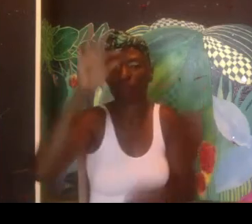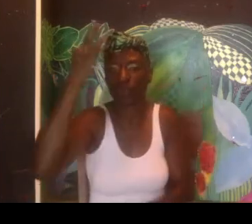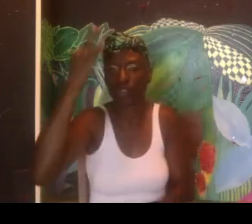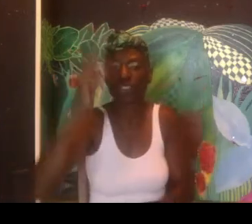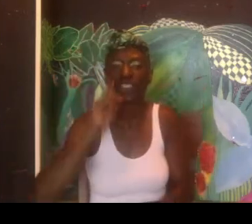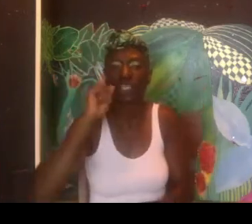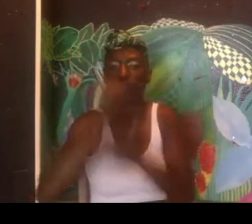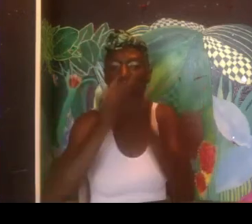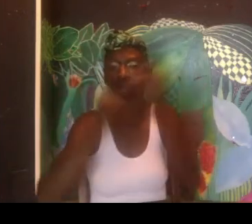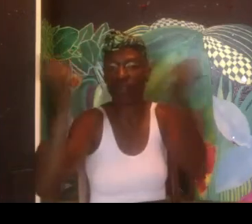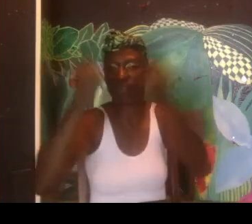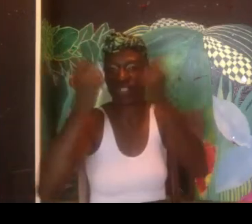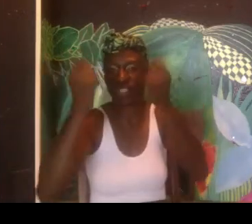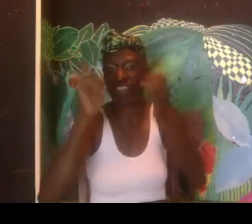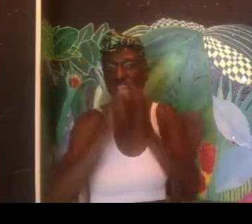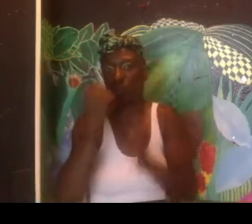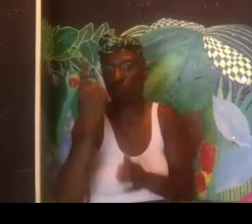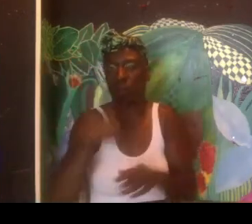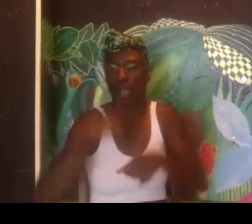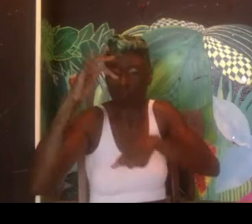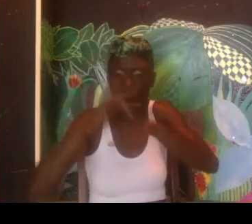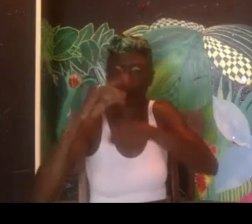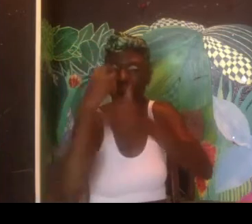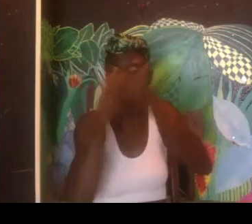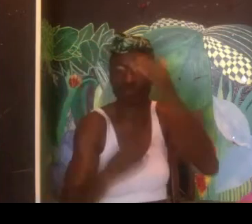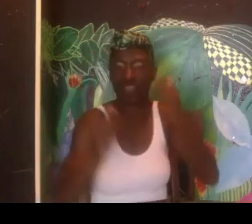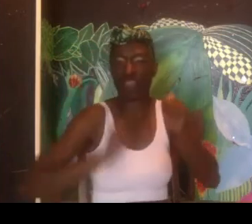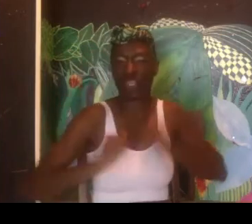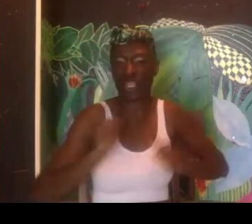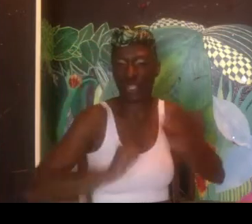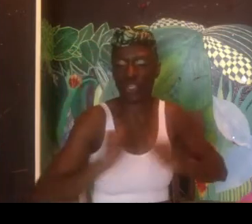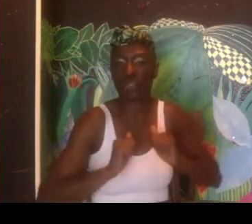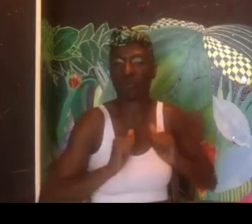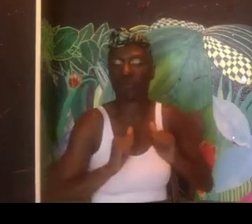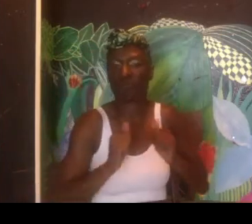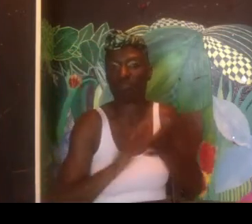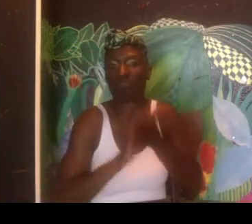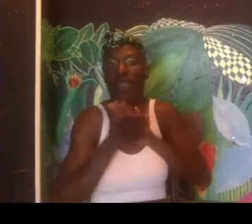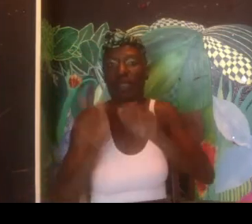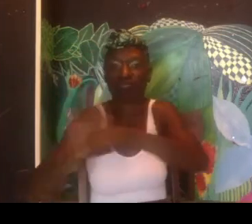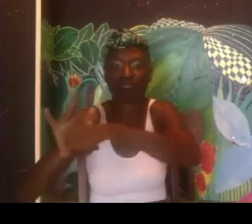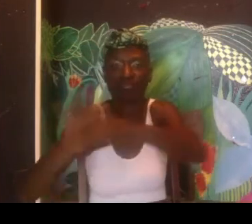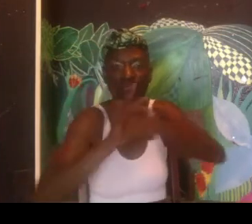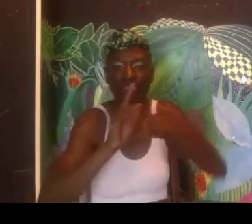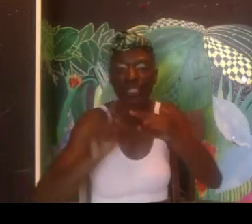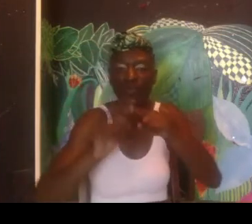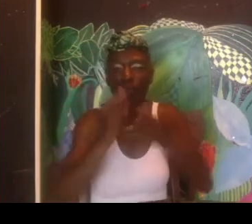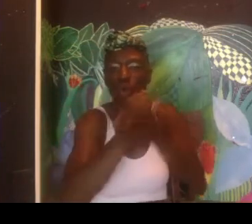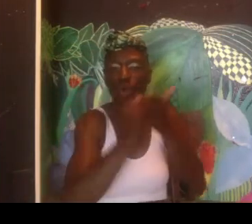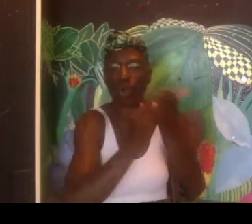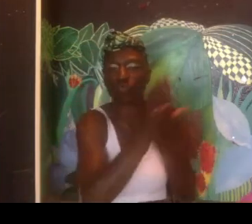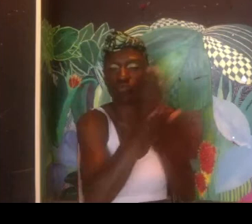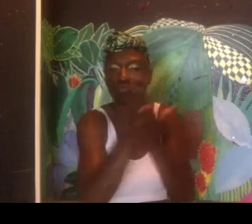And we also went to France to an event there for theatre